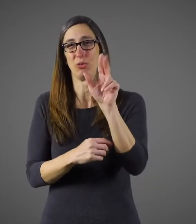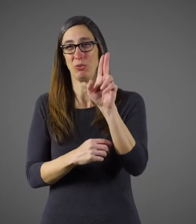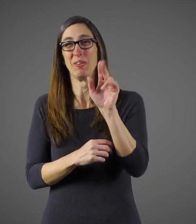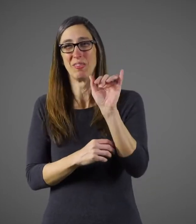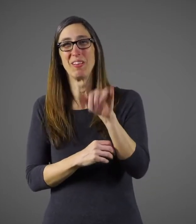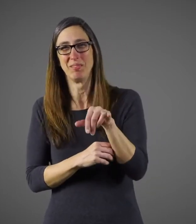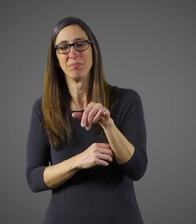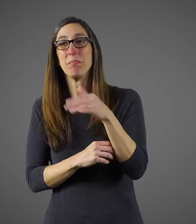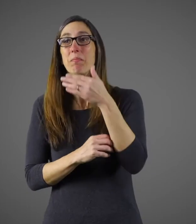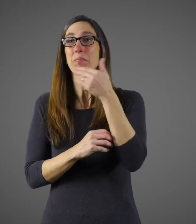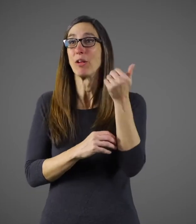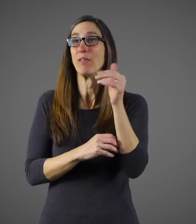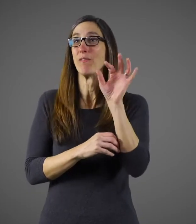year during the fall season.